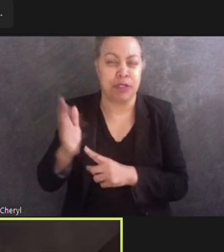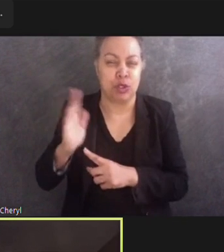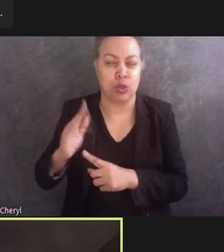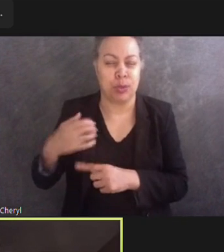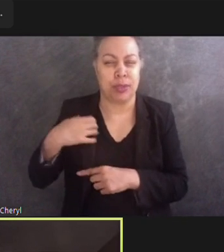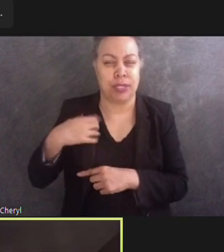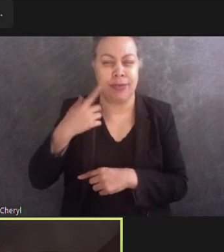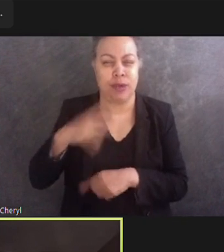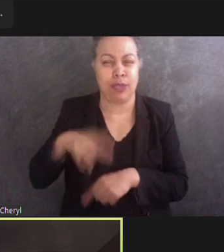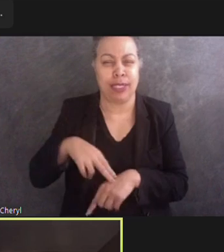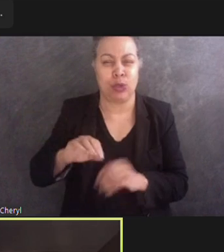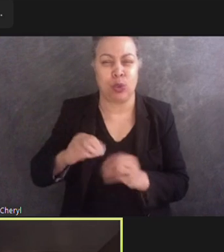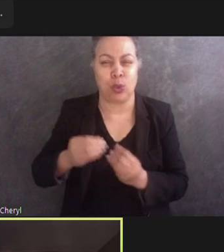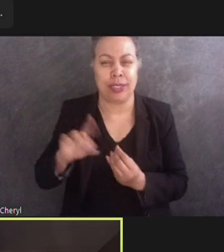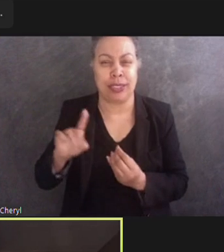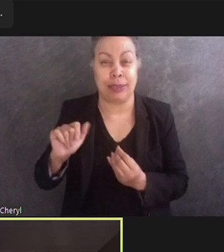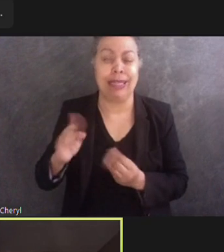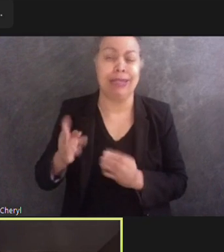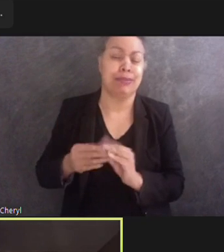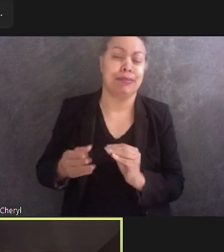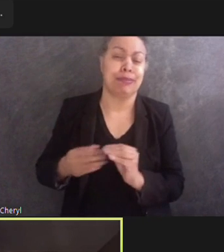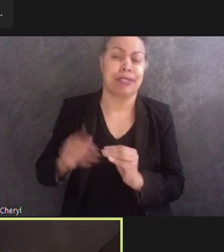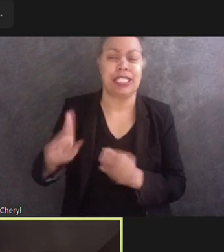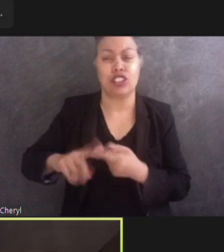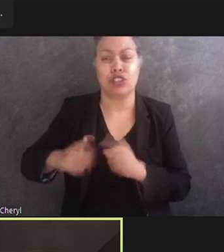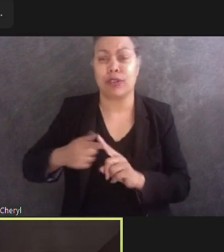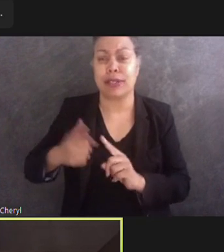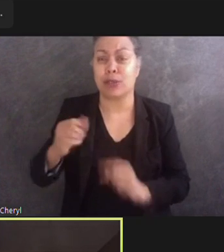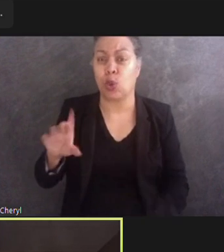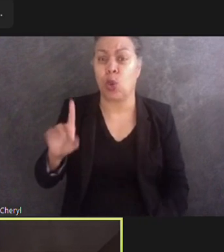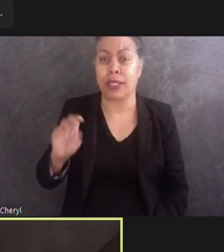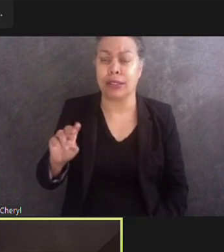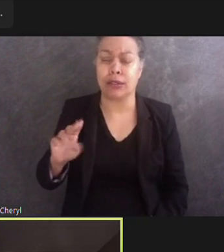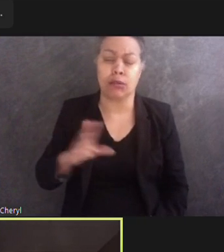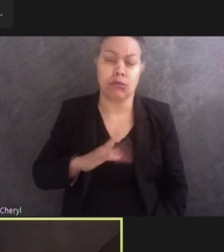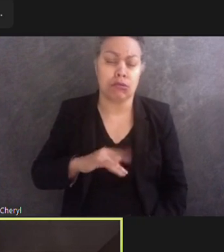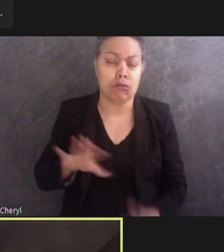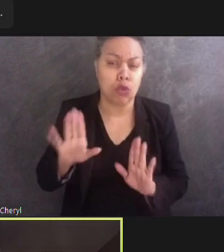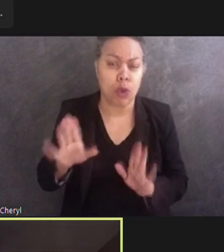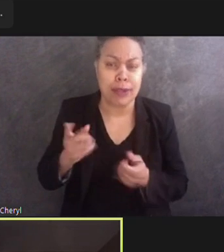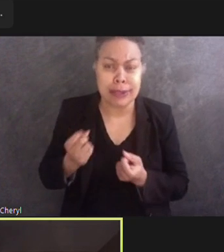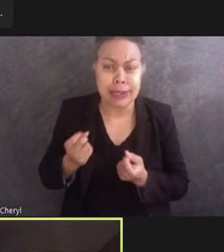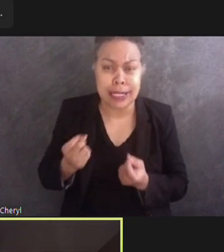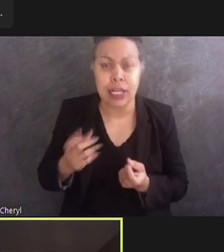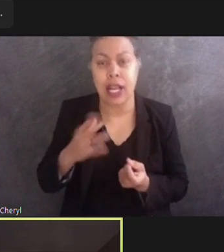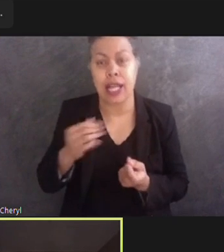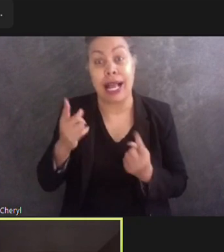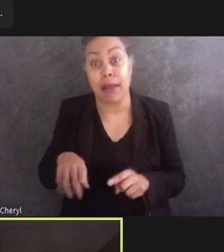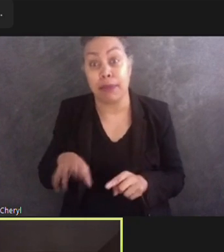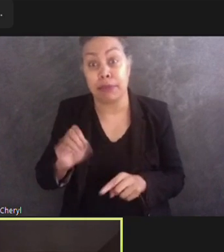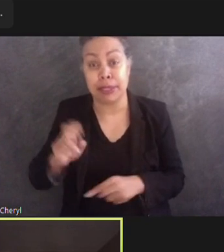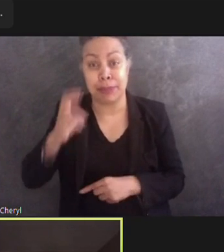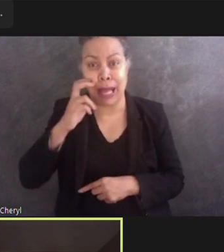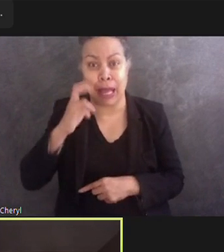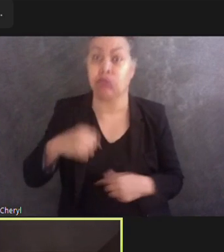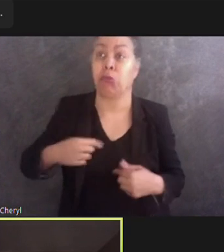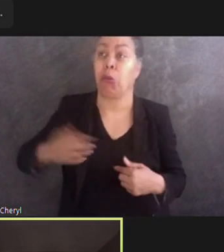about his friend, Gordon, who was a great skier, and he also happened to be blind. When Mike led the